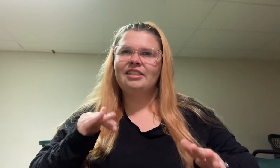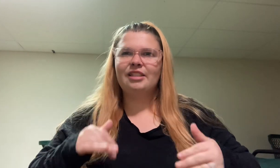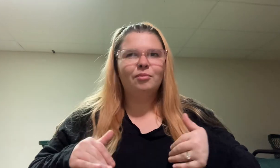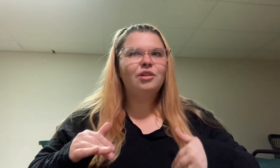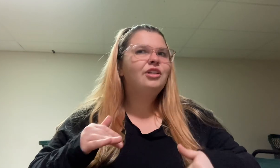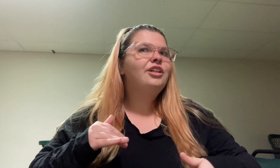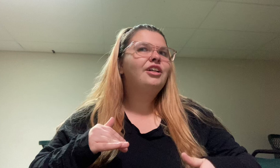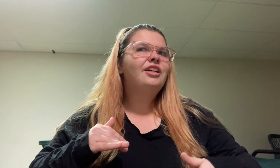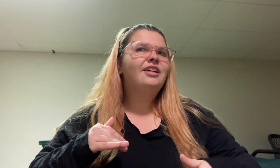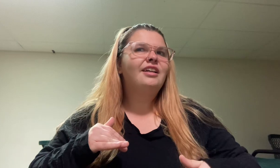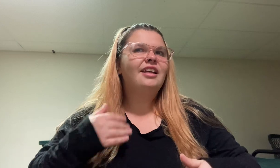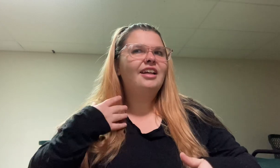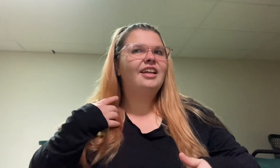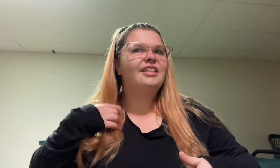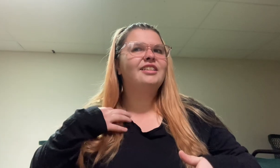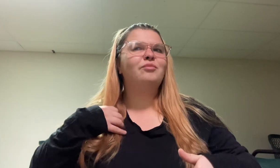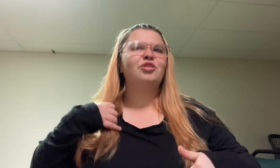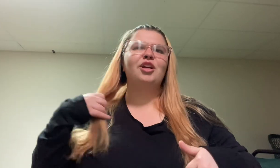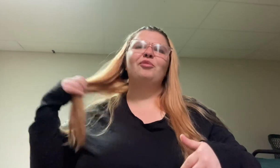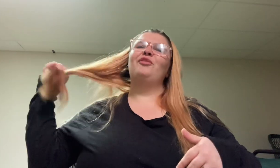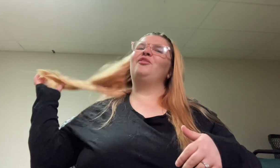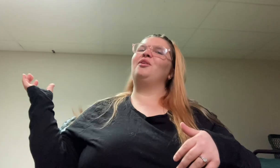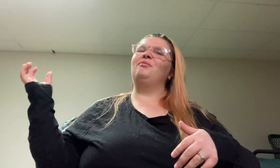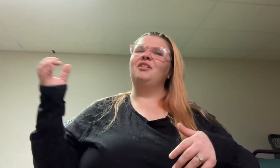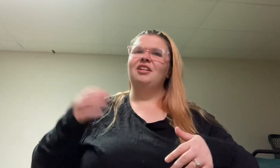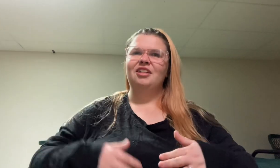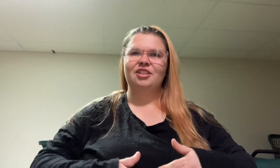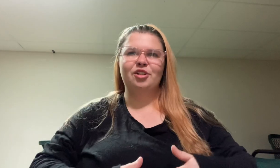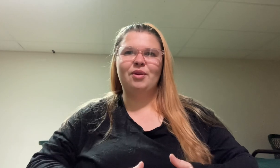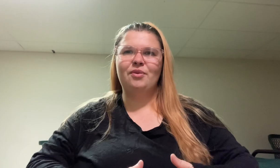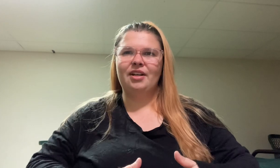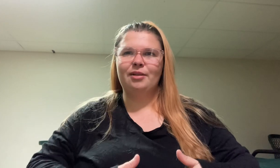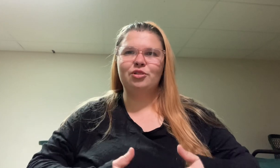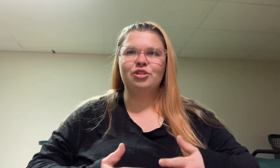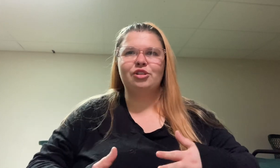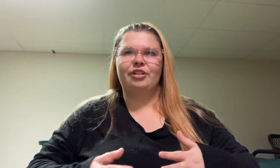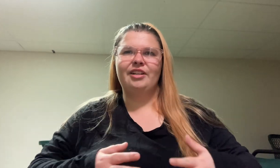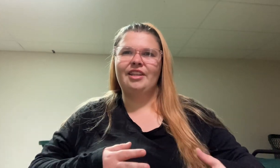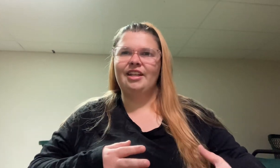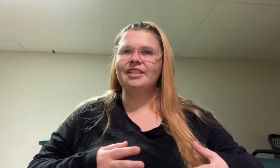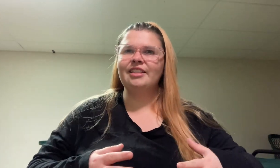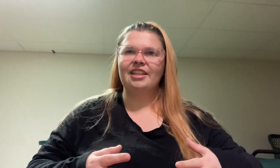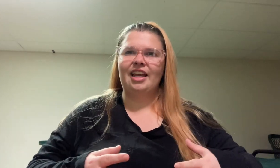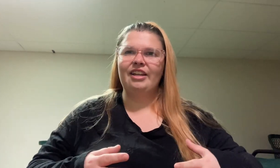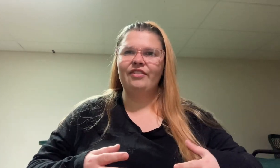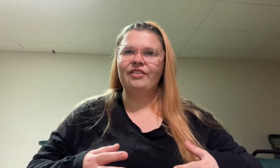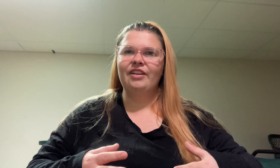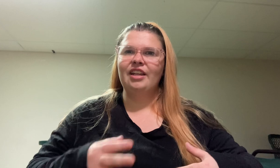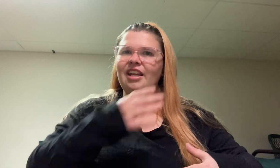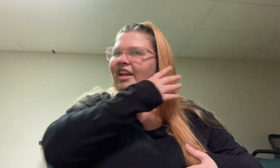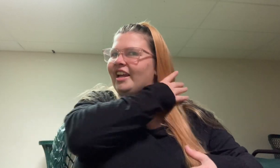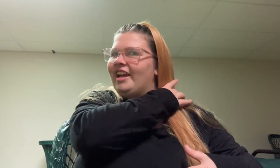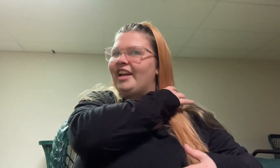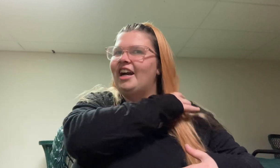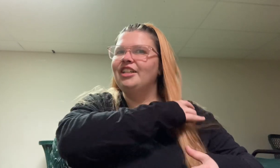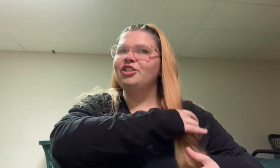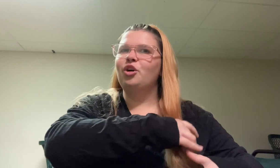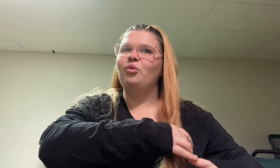similar in some shape or form to me when it comes to certain things in life and I just don't